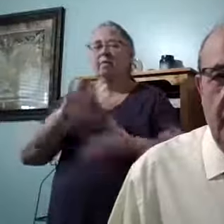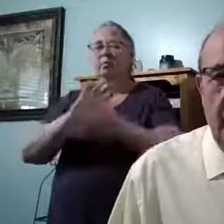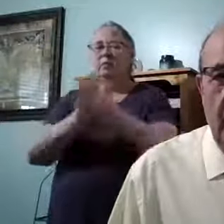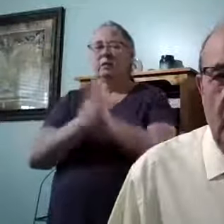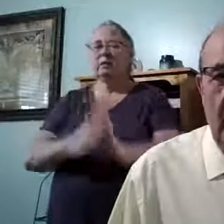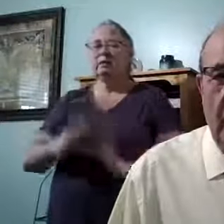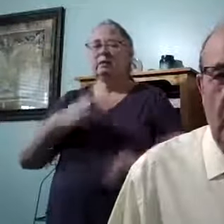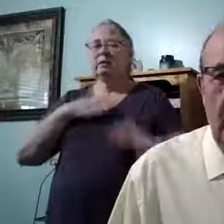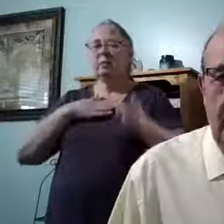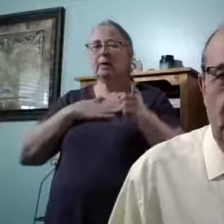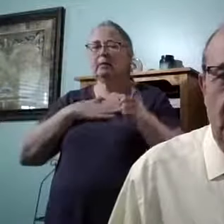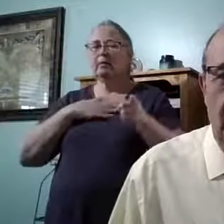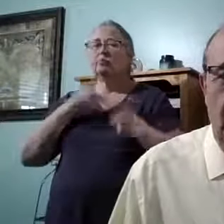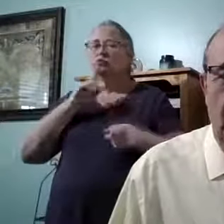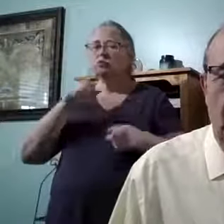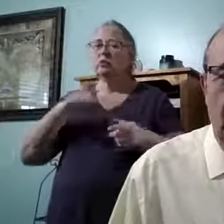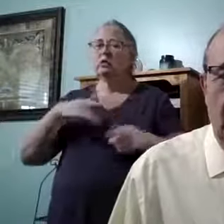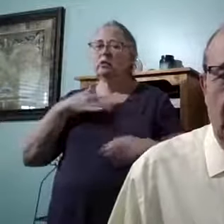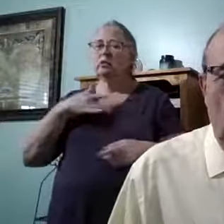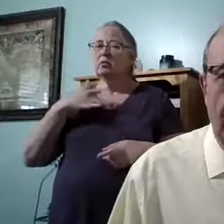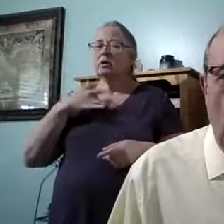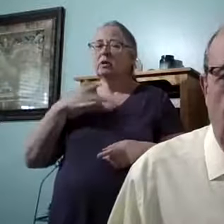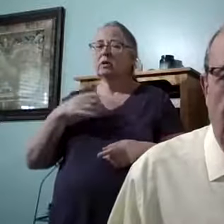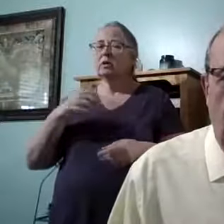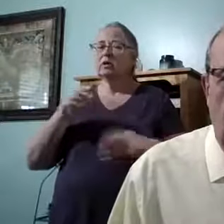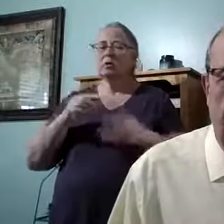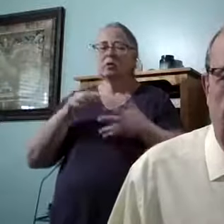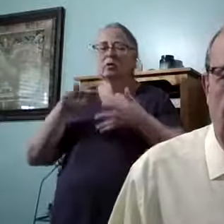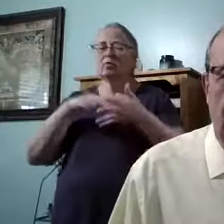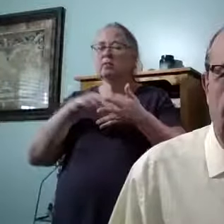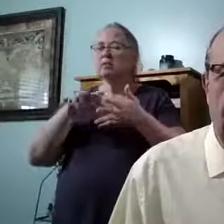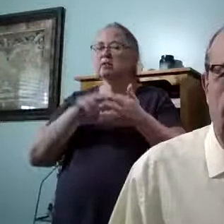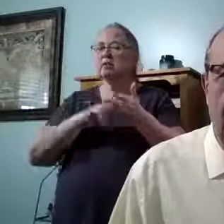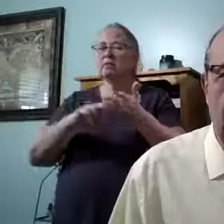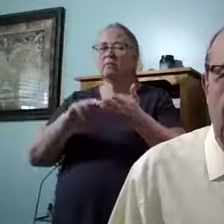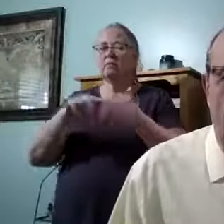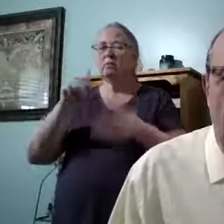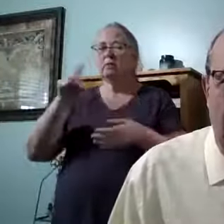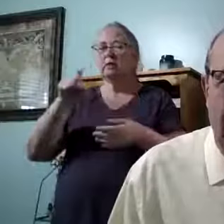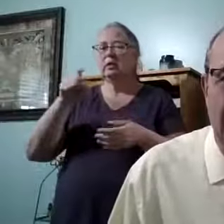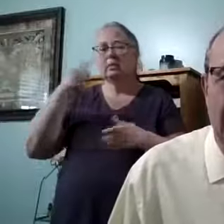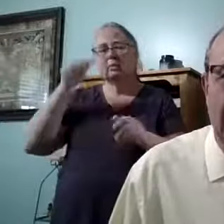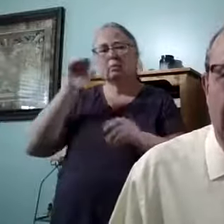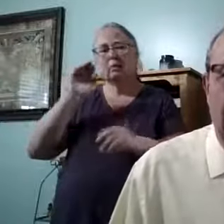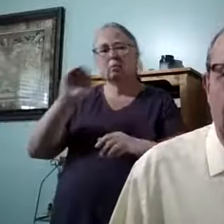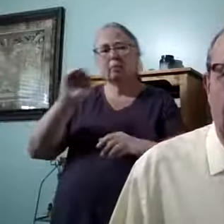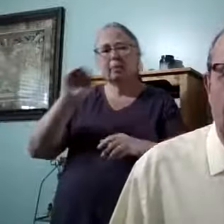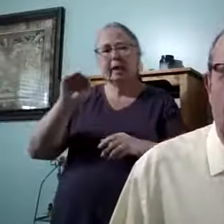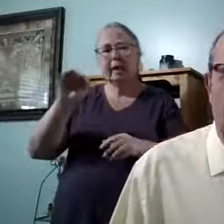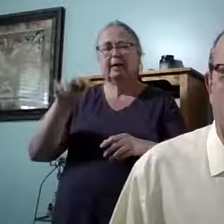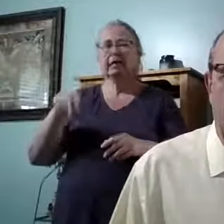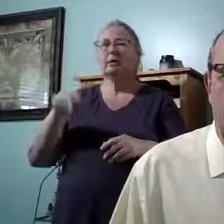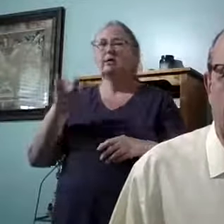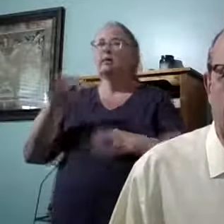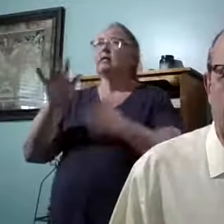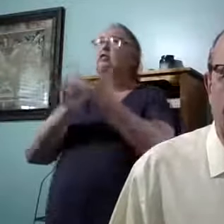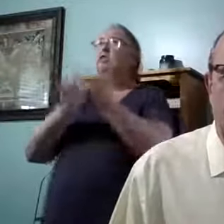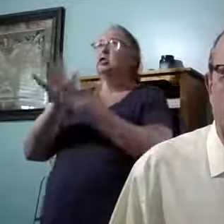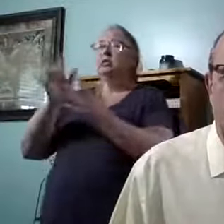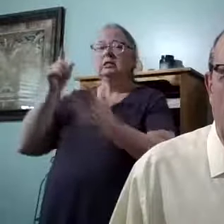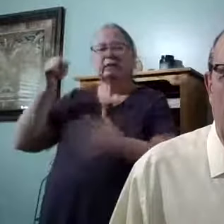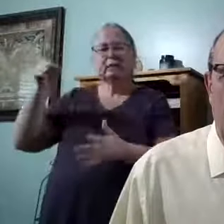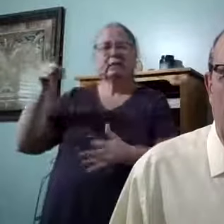myself. You know, I really do. I feel going over these scriptures that we need to be reminded that that Jesus